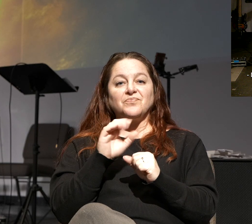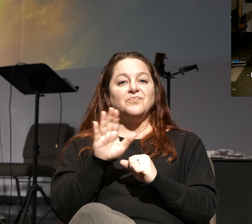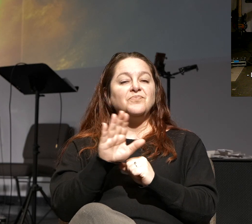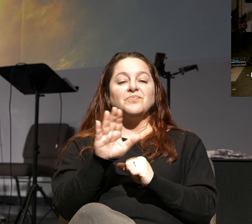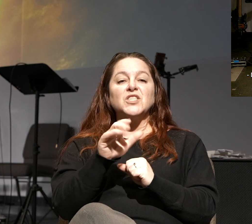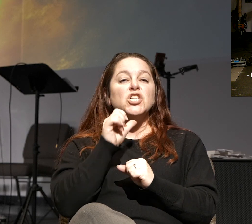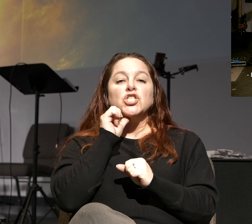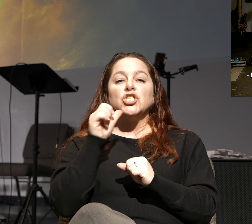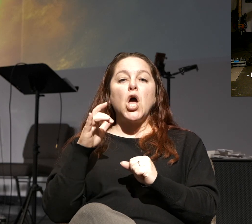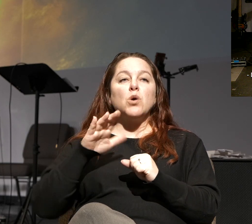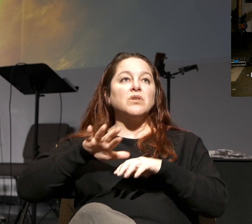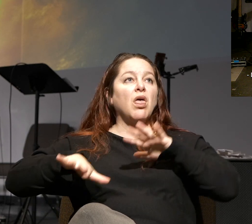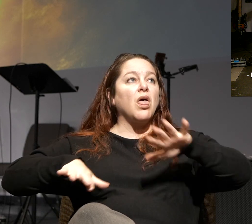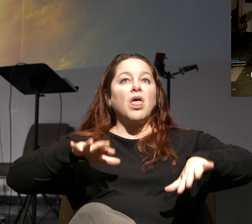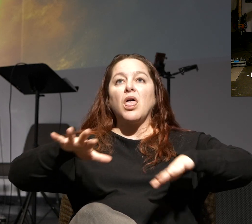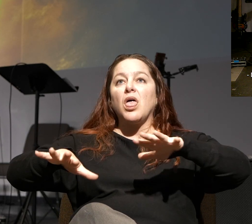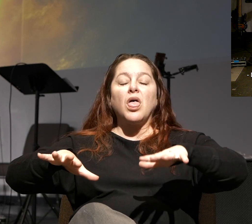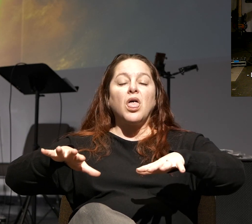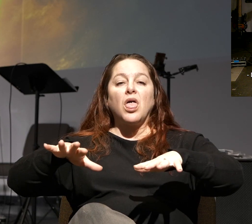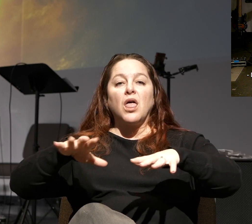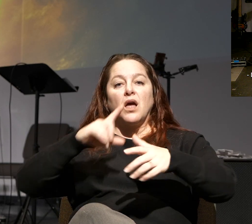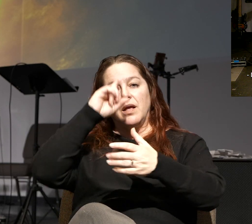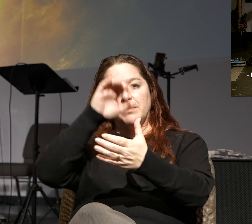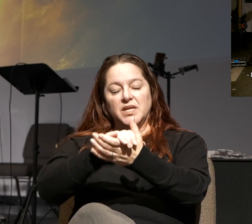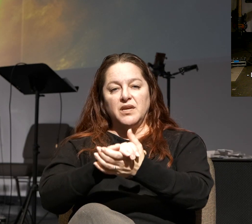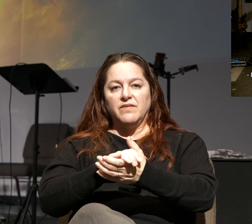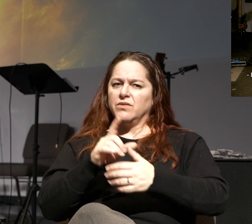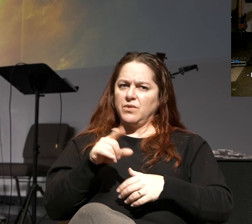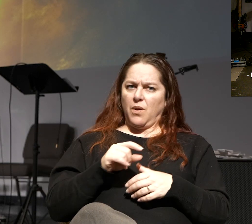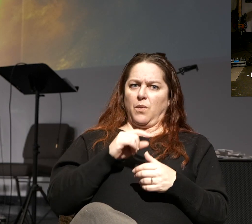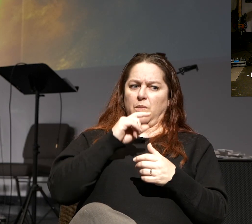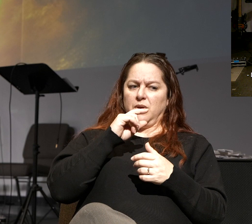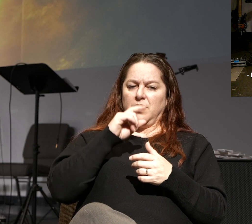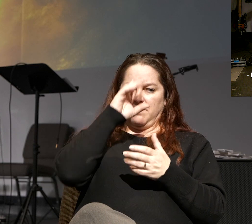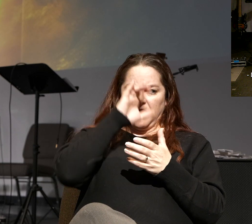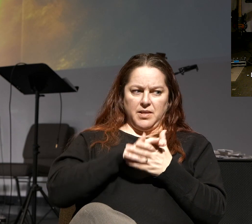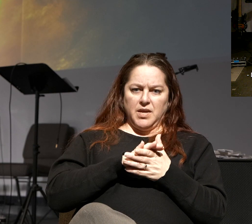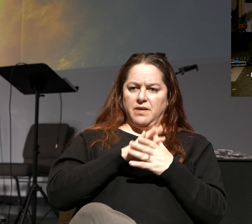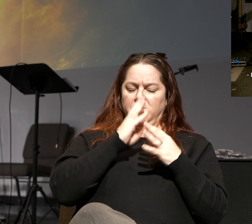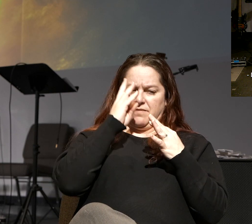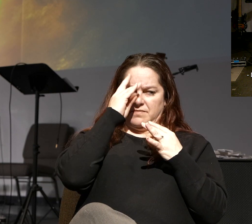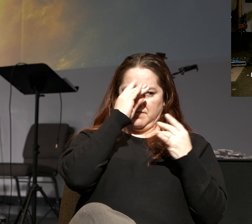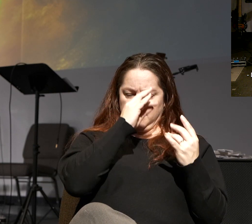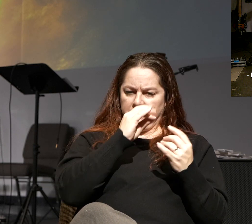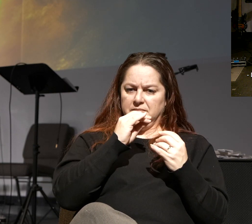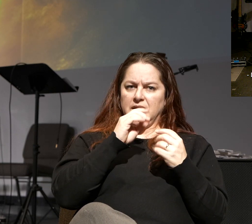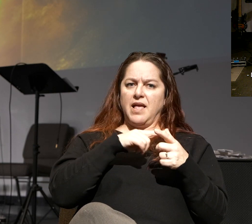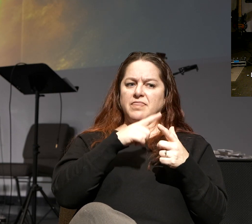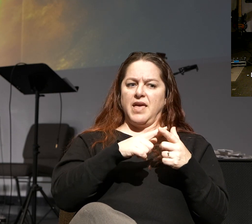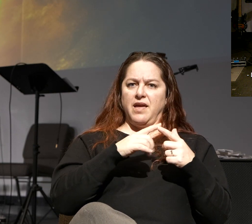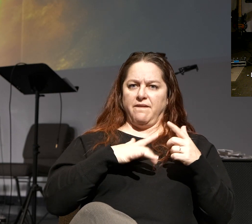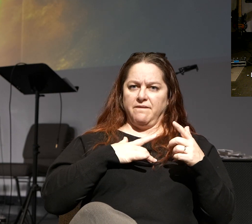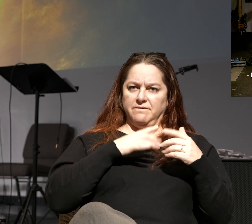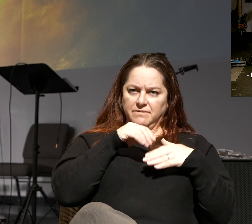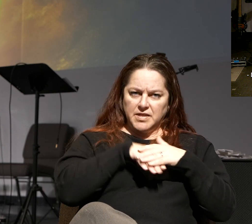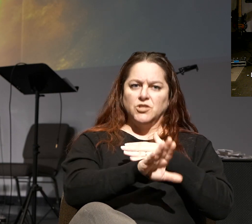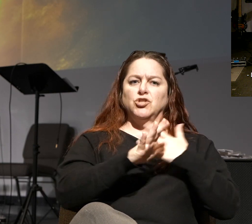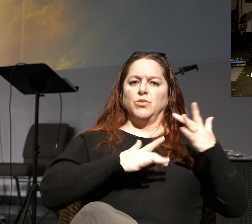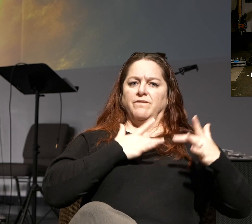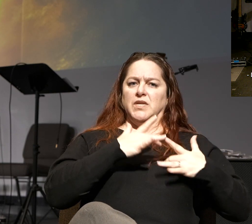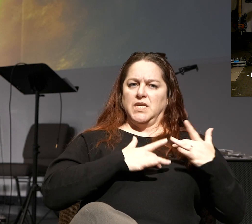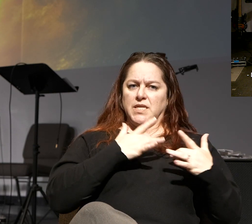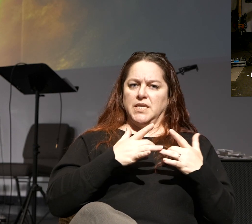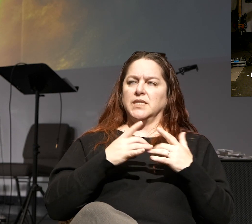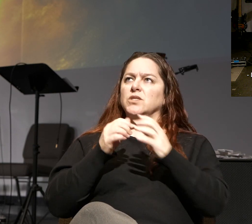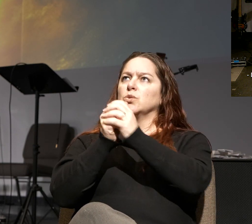Don't feel your way into your beliefs. Believe your way into your feelings. Think out the implications of your faith. Worship Him. As you worship Him, you're ascribing